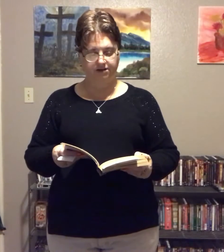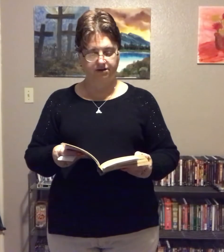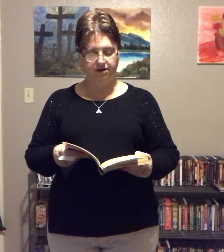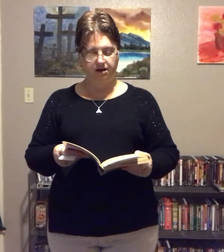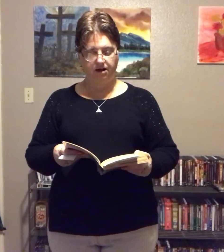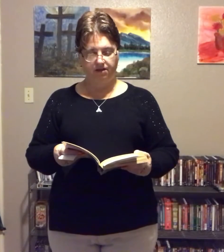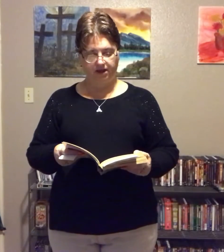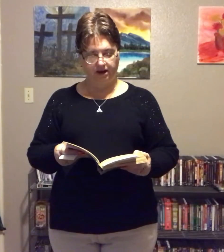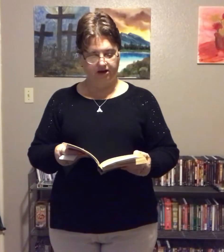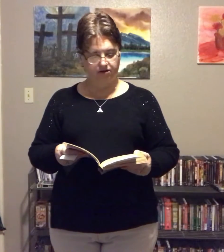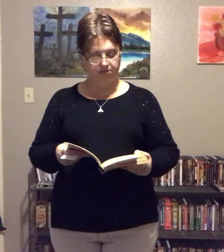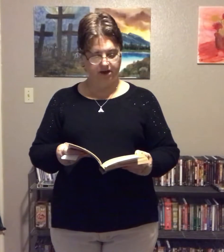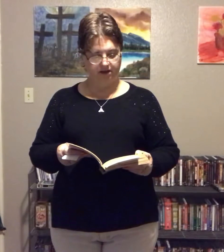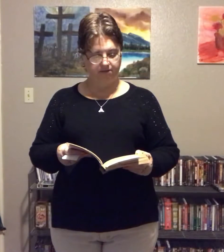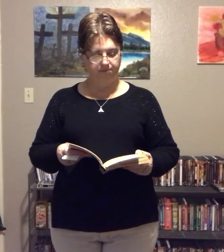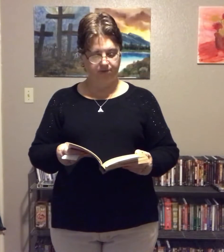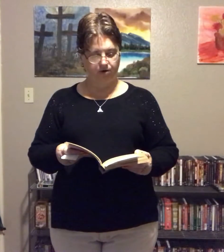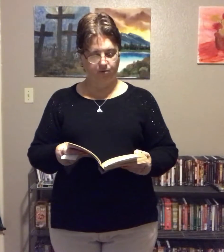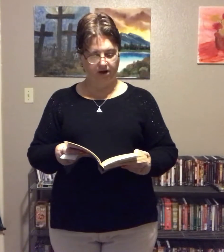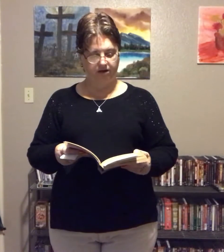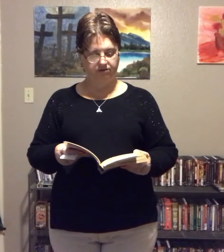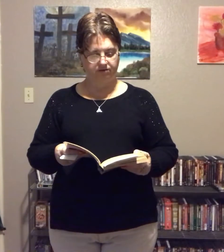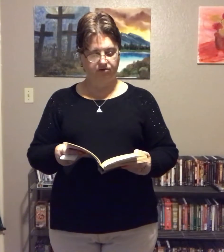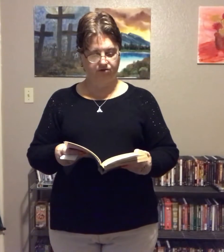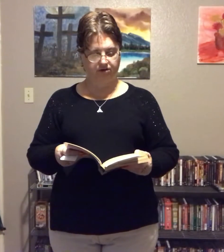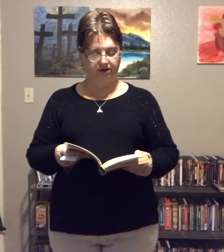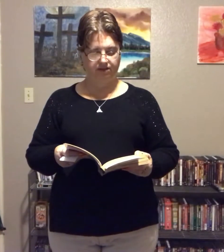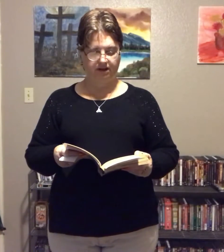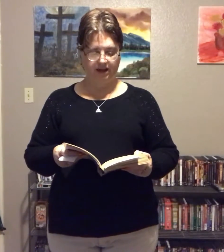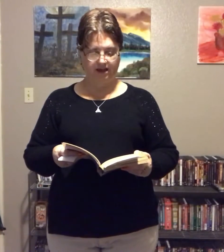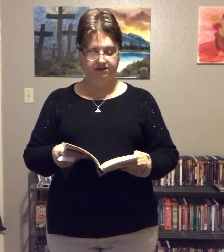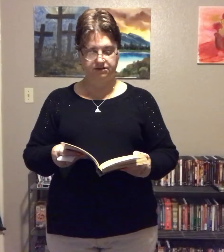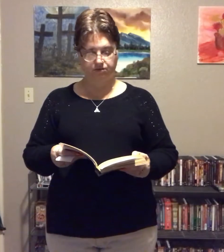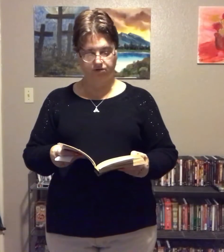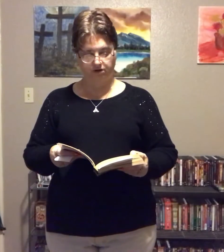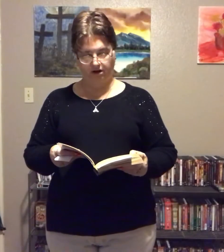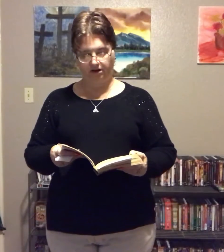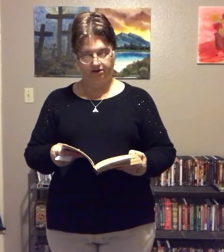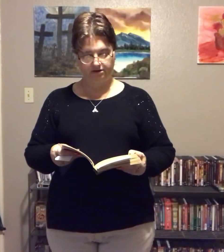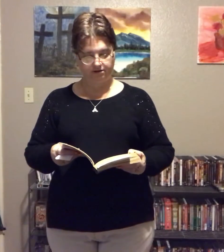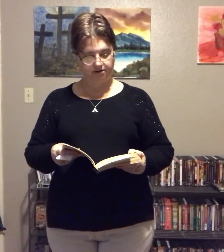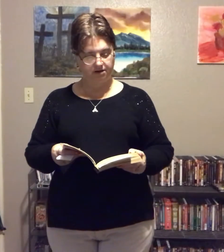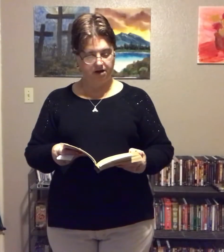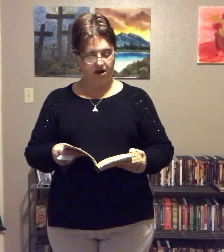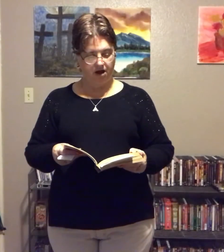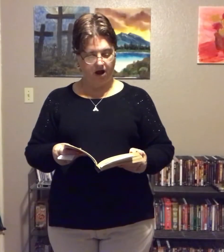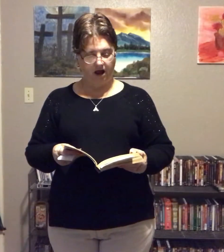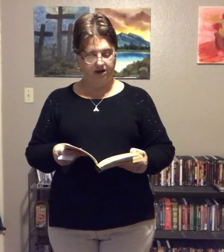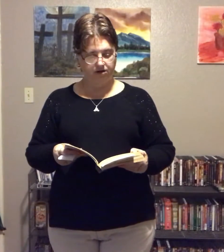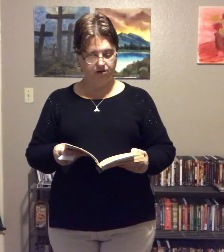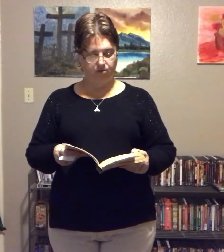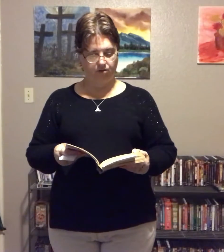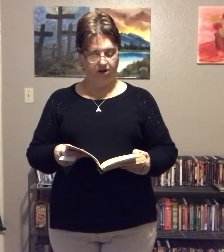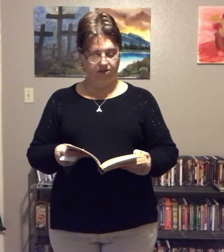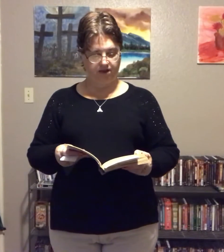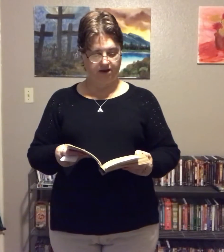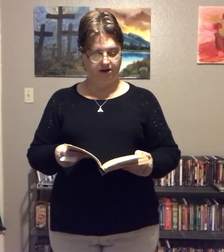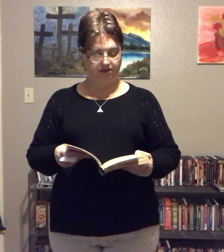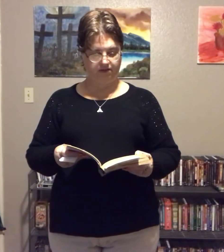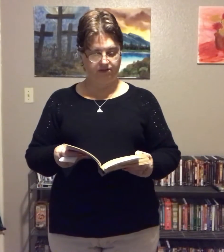that I could make it. There was starting the next night. I knew then that